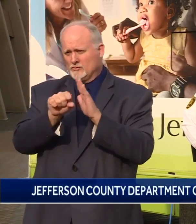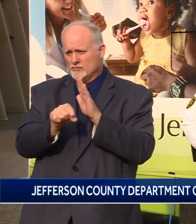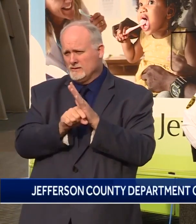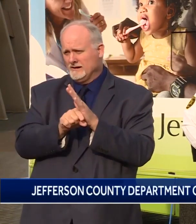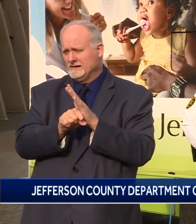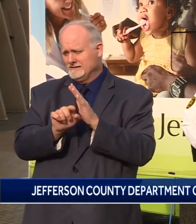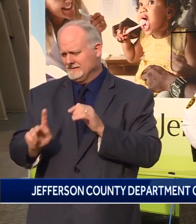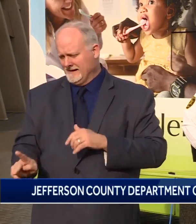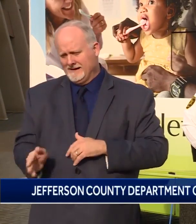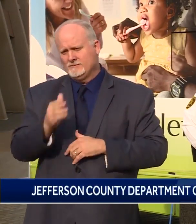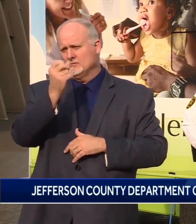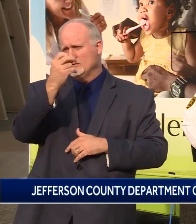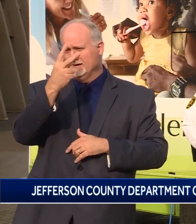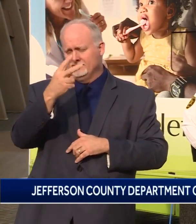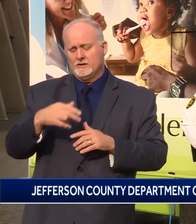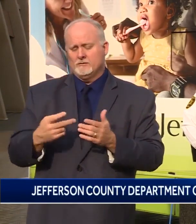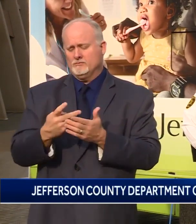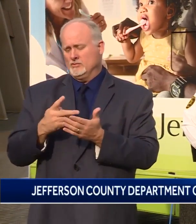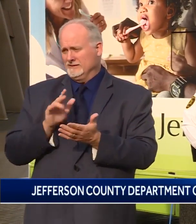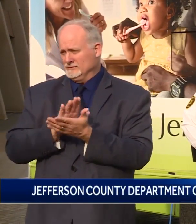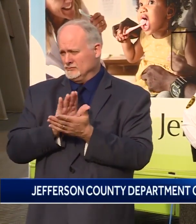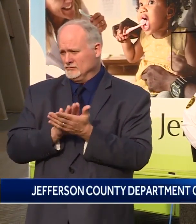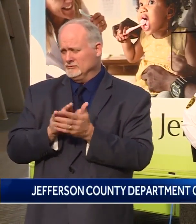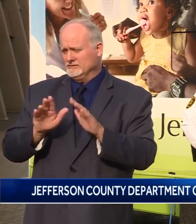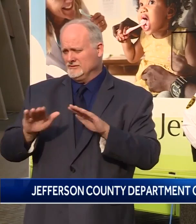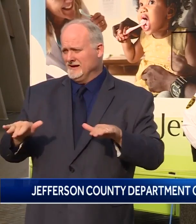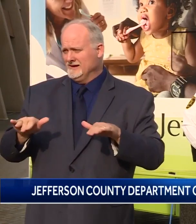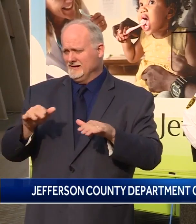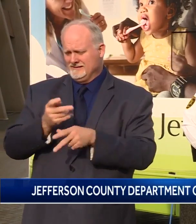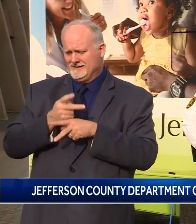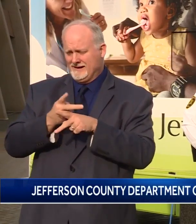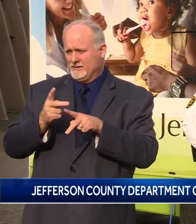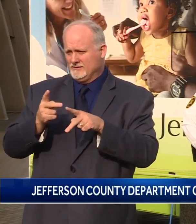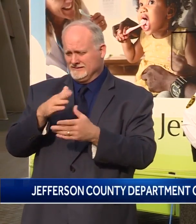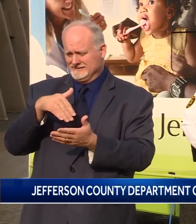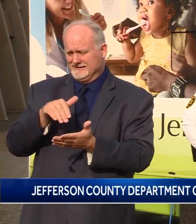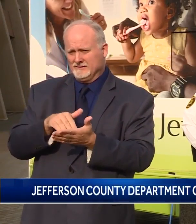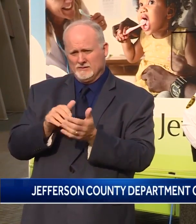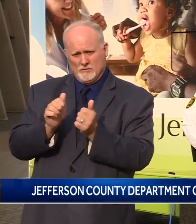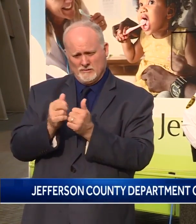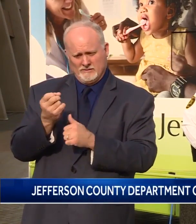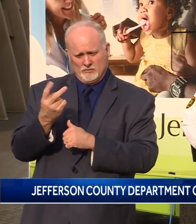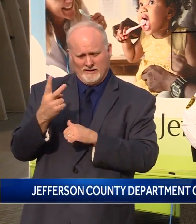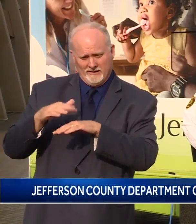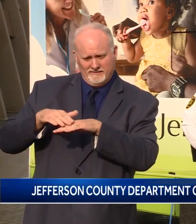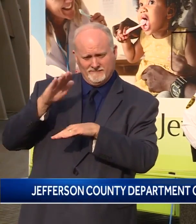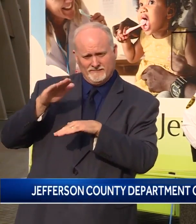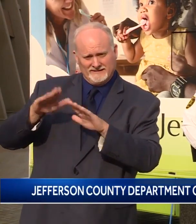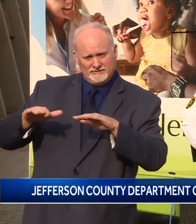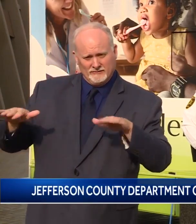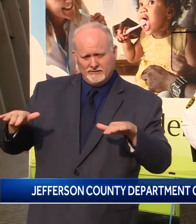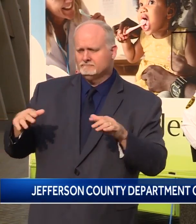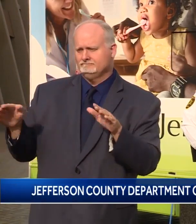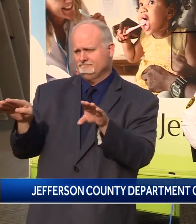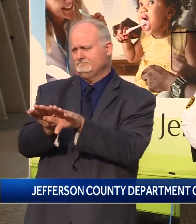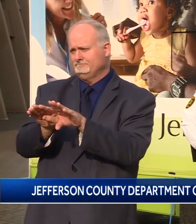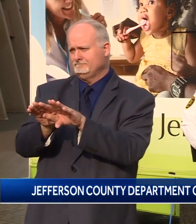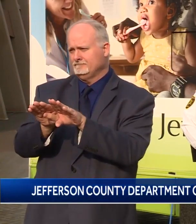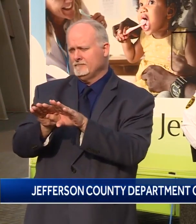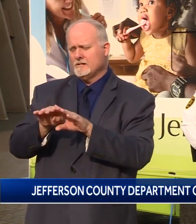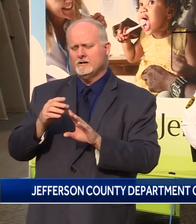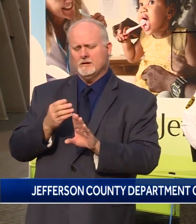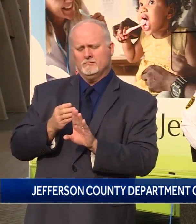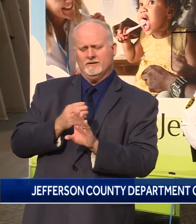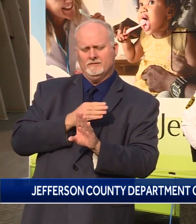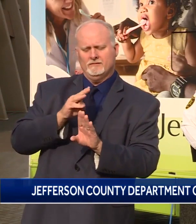grade, preschools and child care centers with 12 or more children. Prior to April